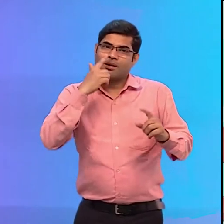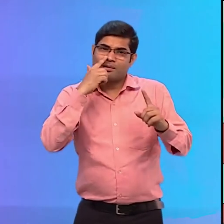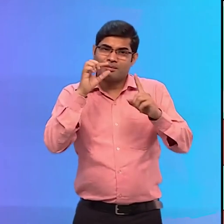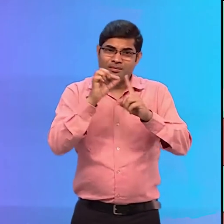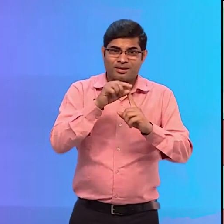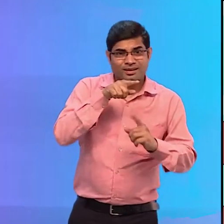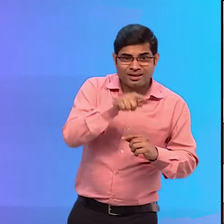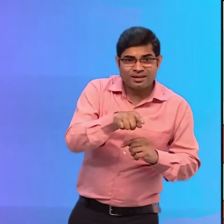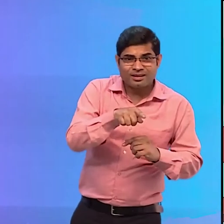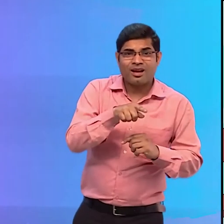Priya asks